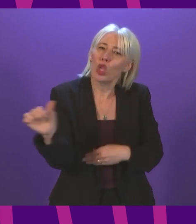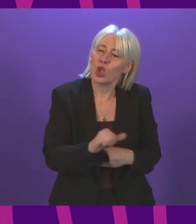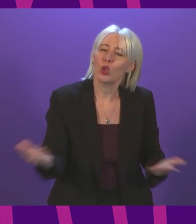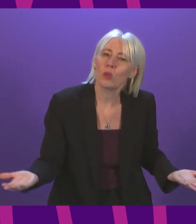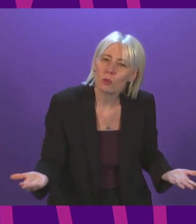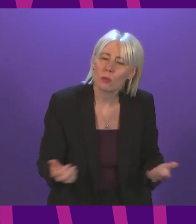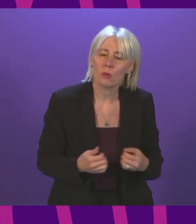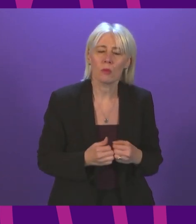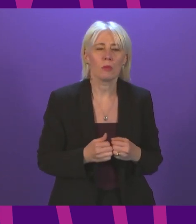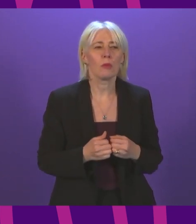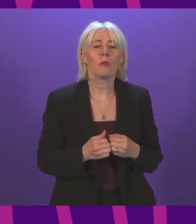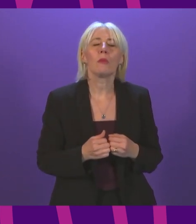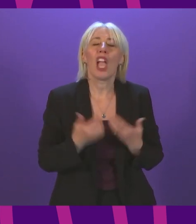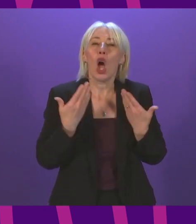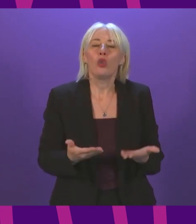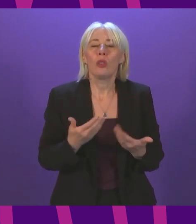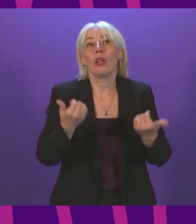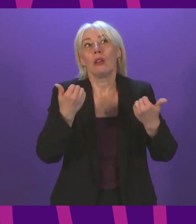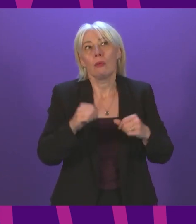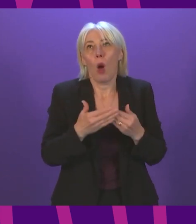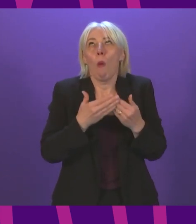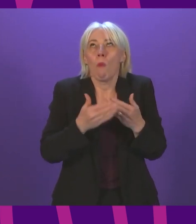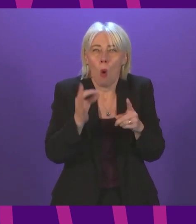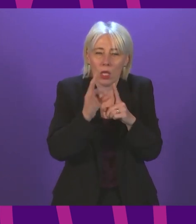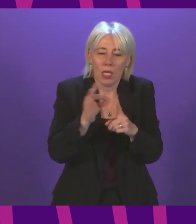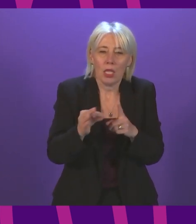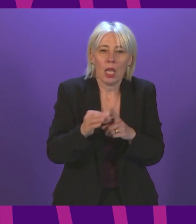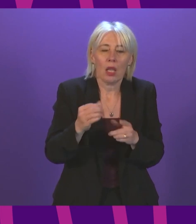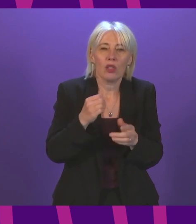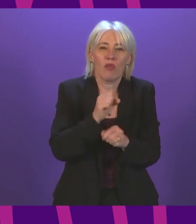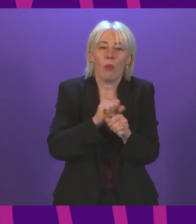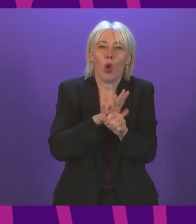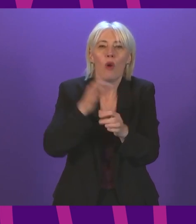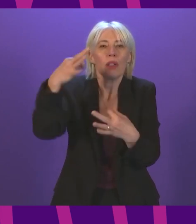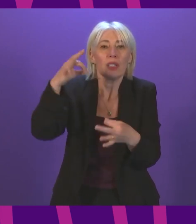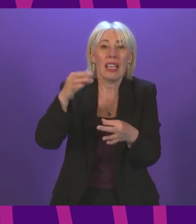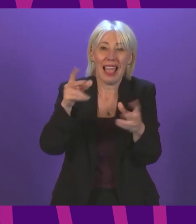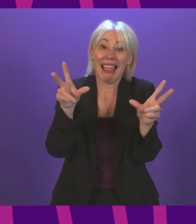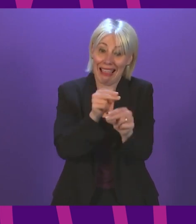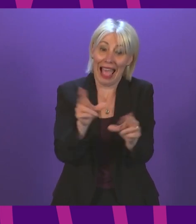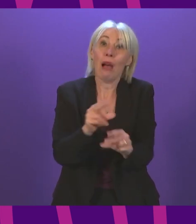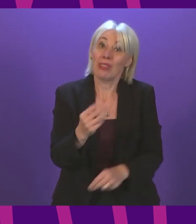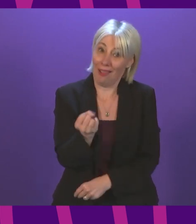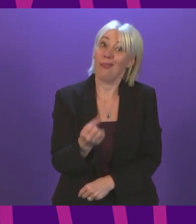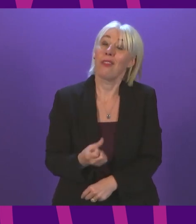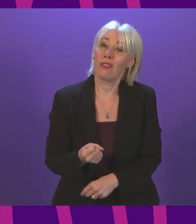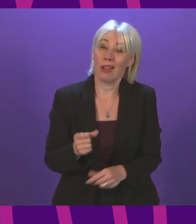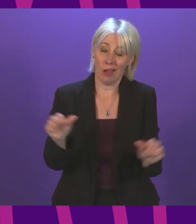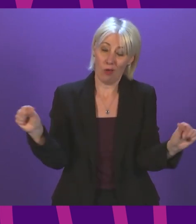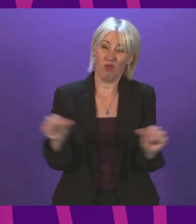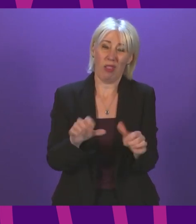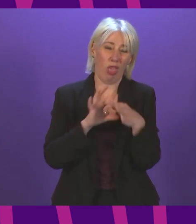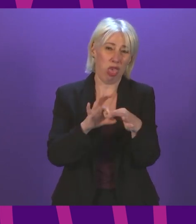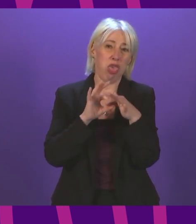today, at long last, we have heard more details of the COVID passport scheme. Still big gaps in the detail, still limited engagement with businesses